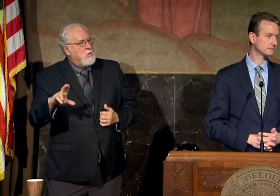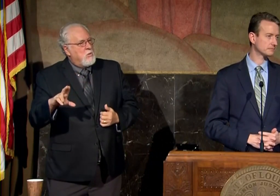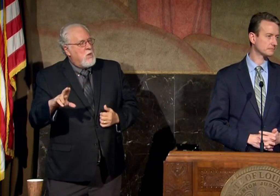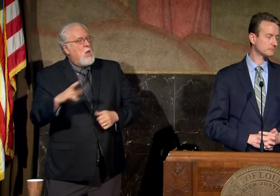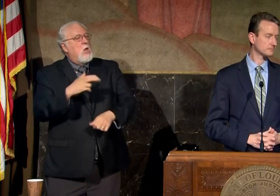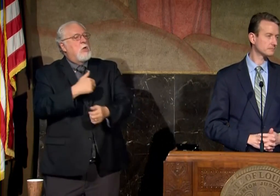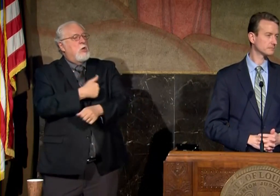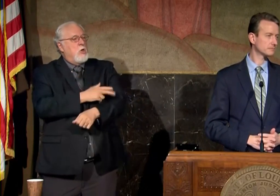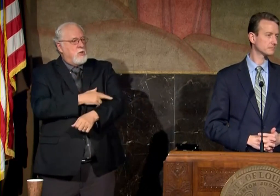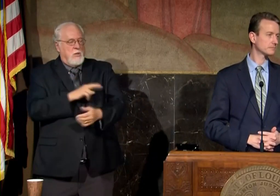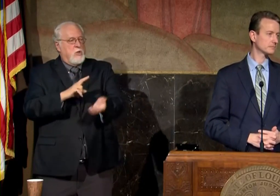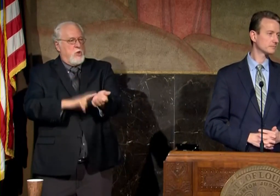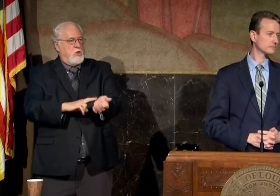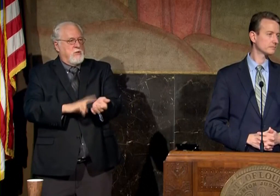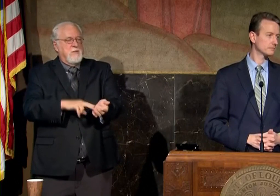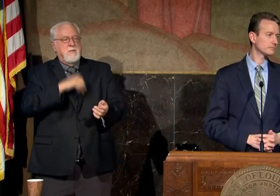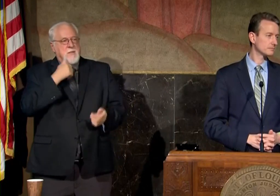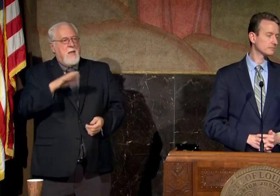point